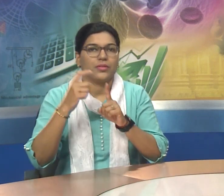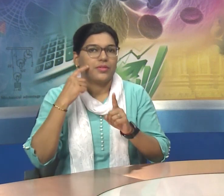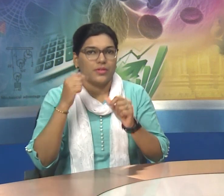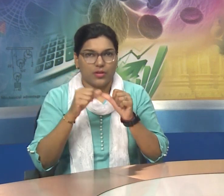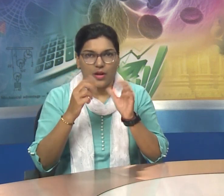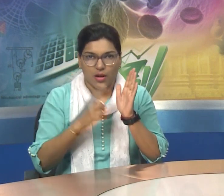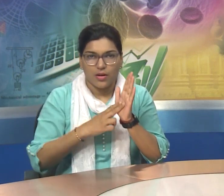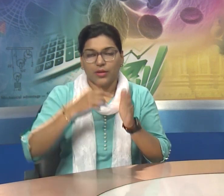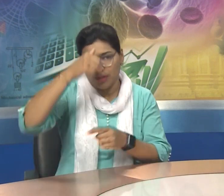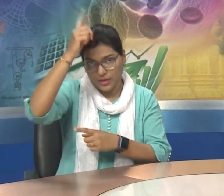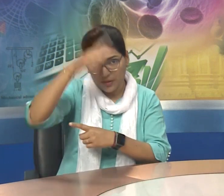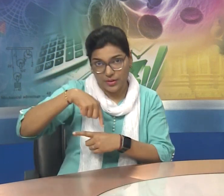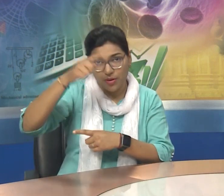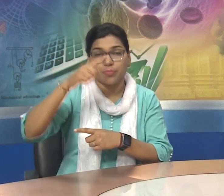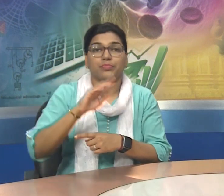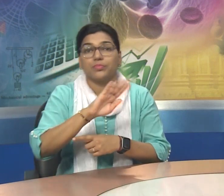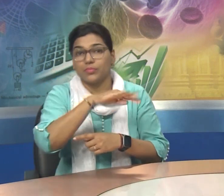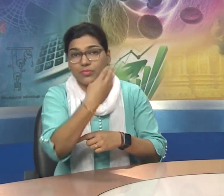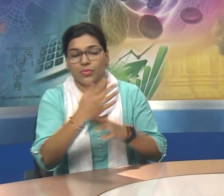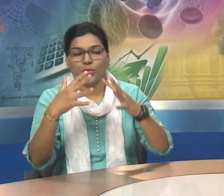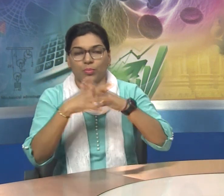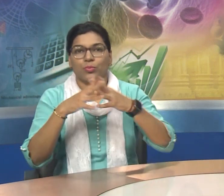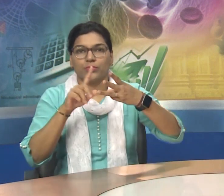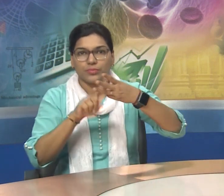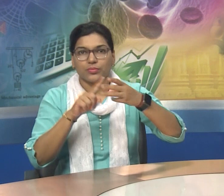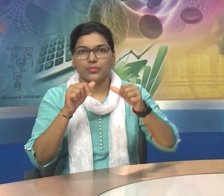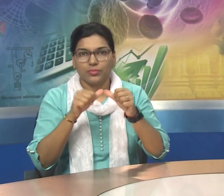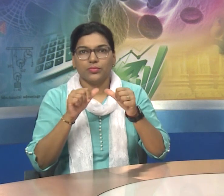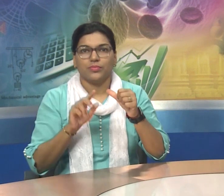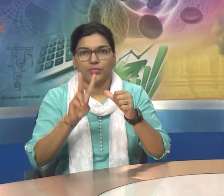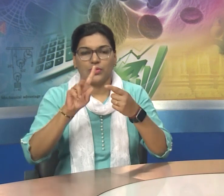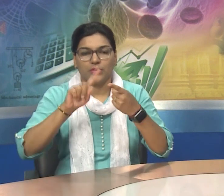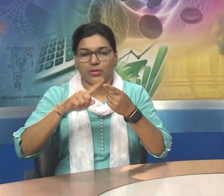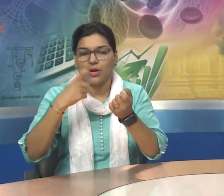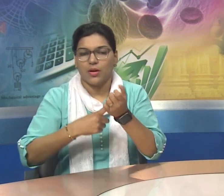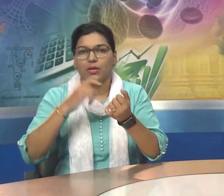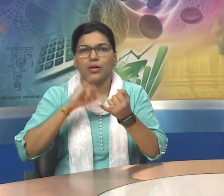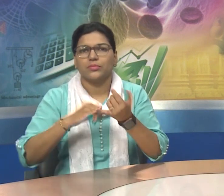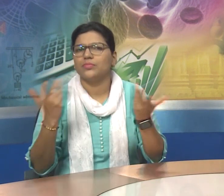Indian Weavers.